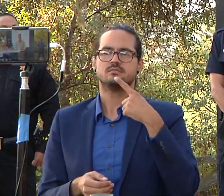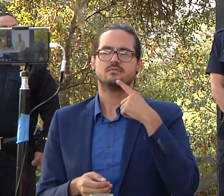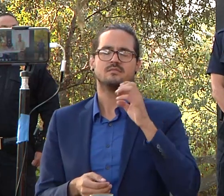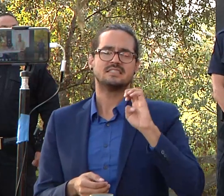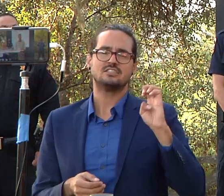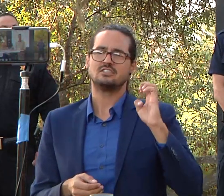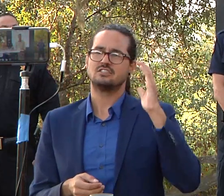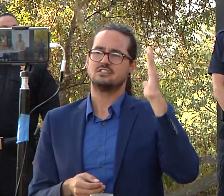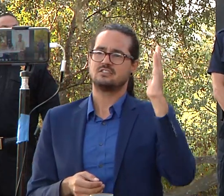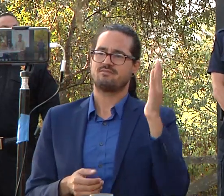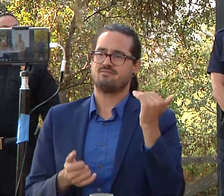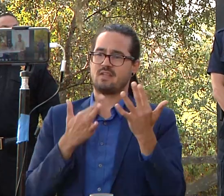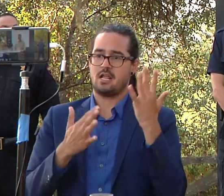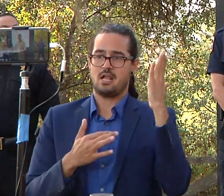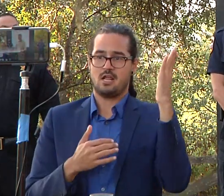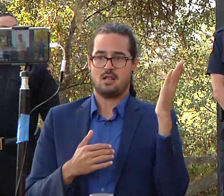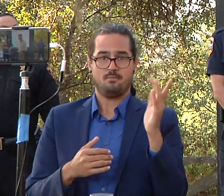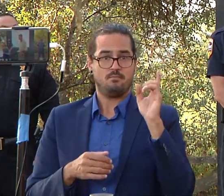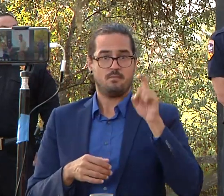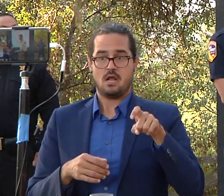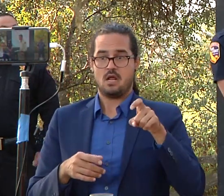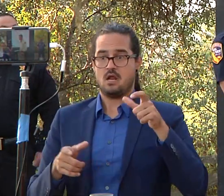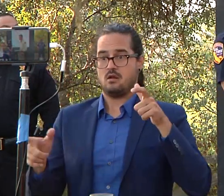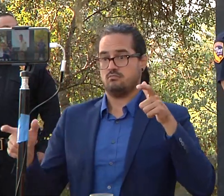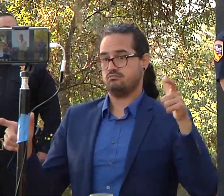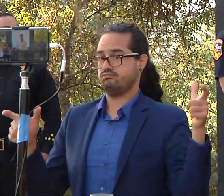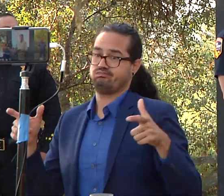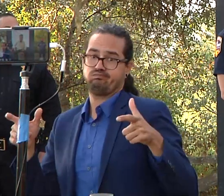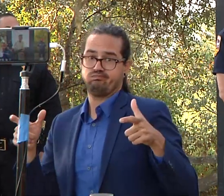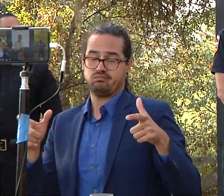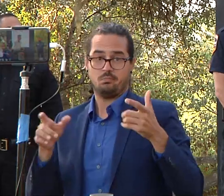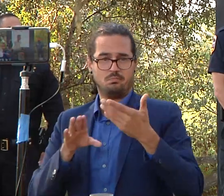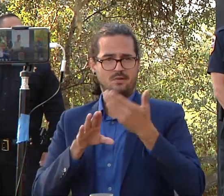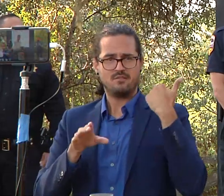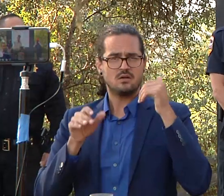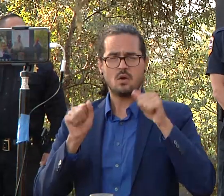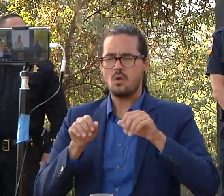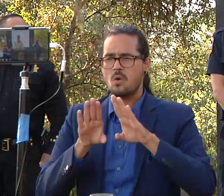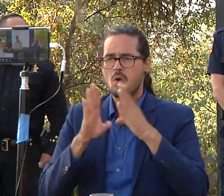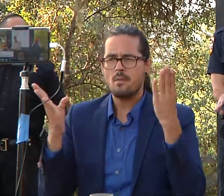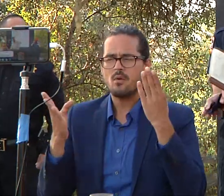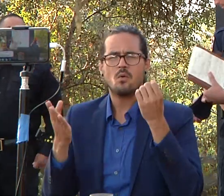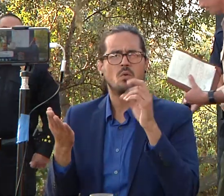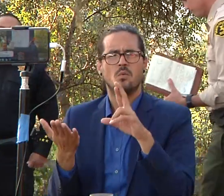contained that's probably a better question uh for uh probably chief brunt